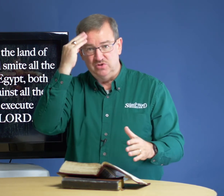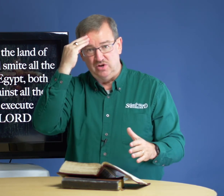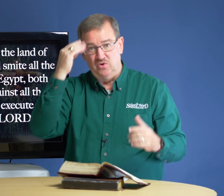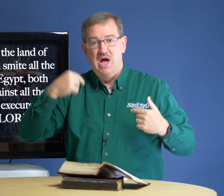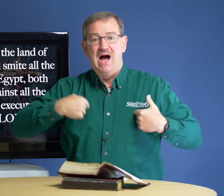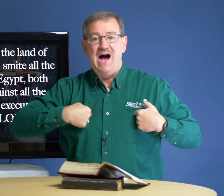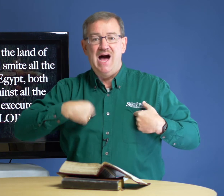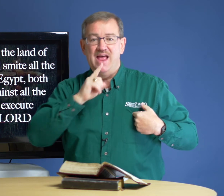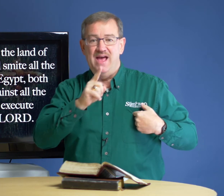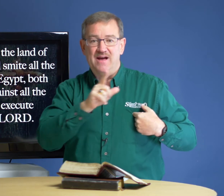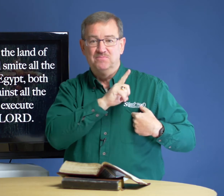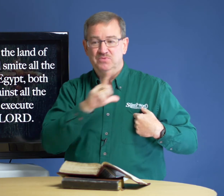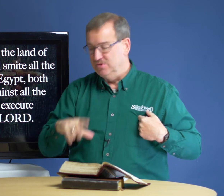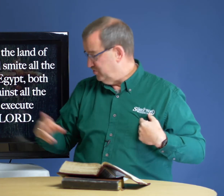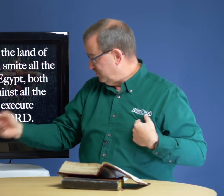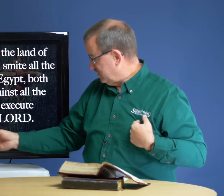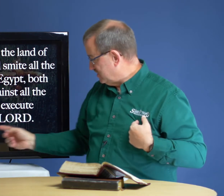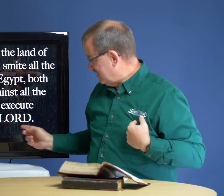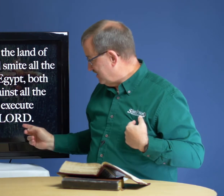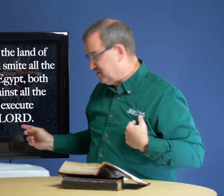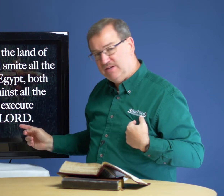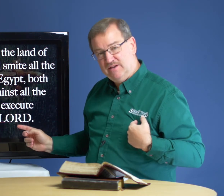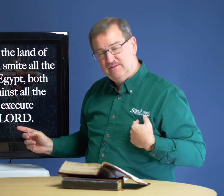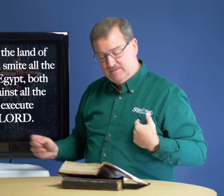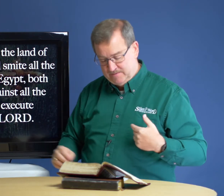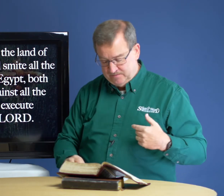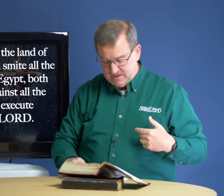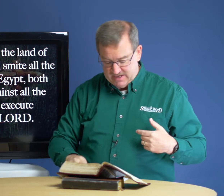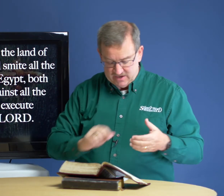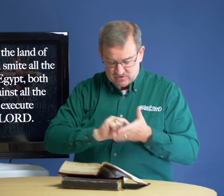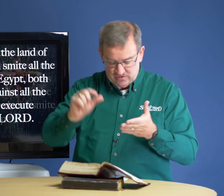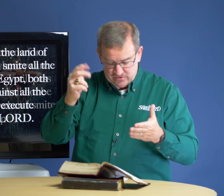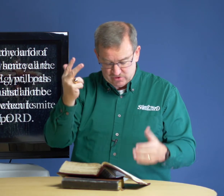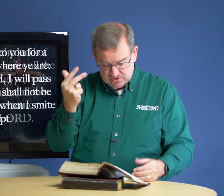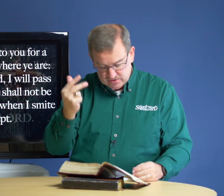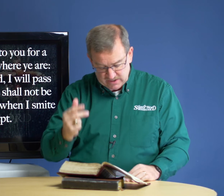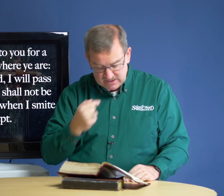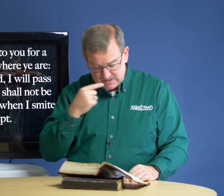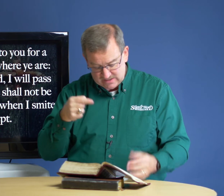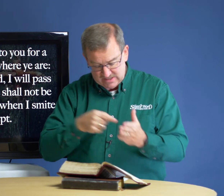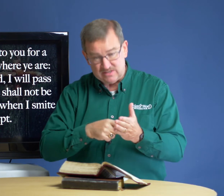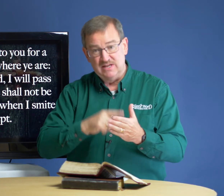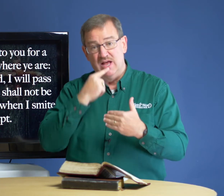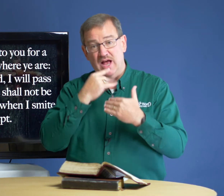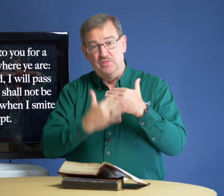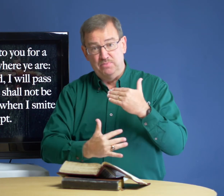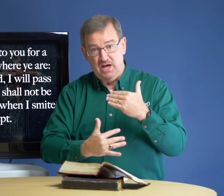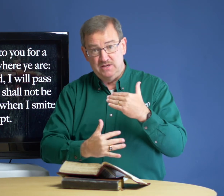know I am the Lord. You can see it there at the end. He goes on verse 13. He says this, and the blood,